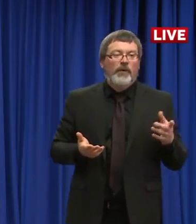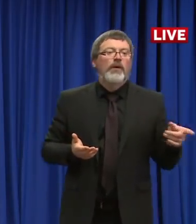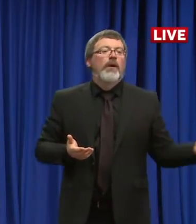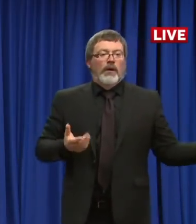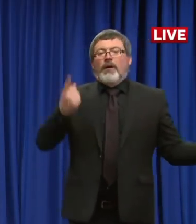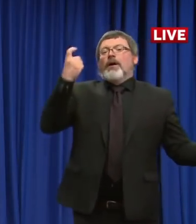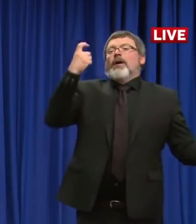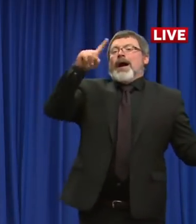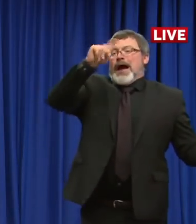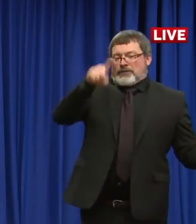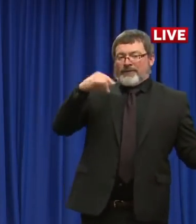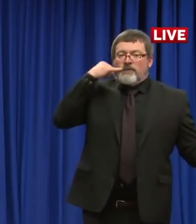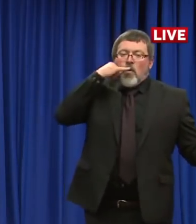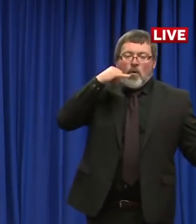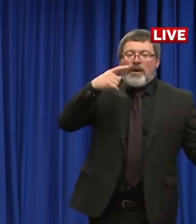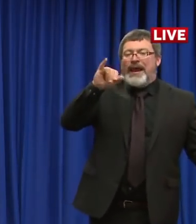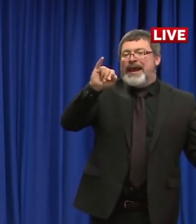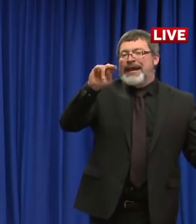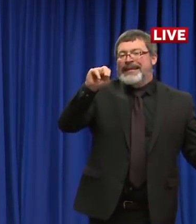Good afternoon.